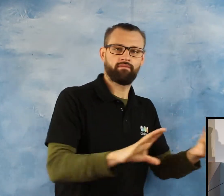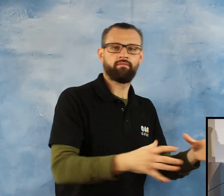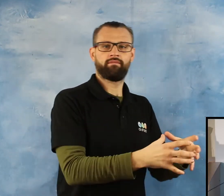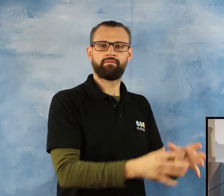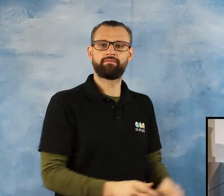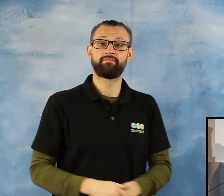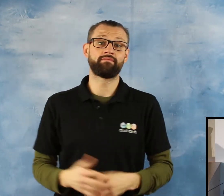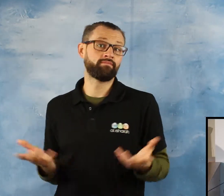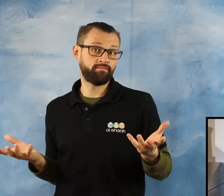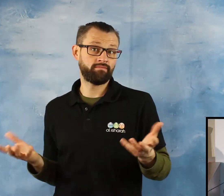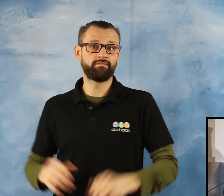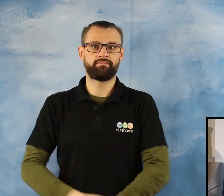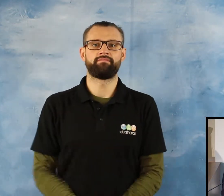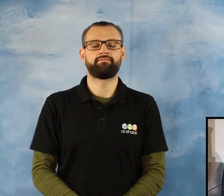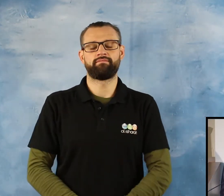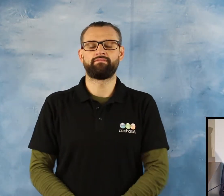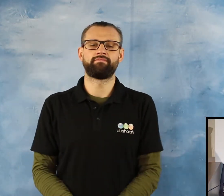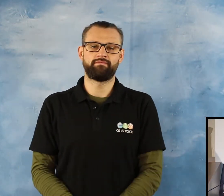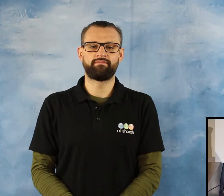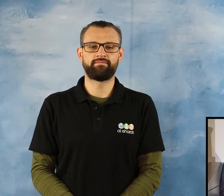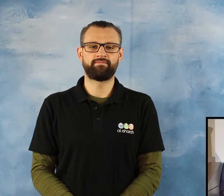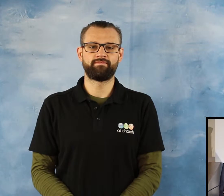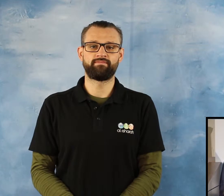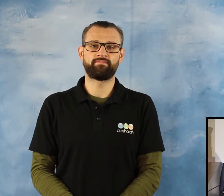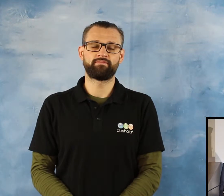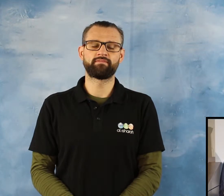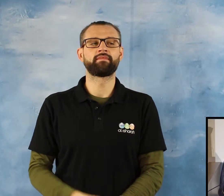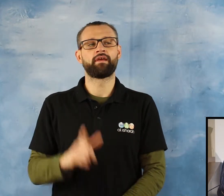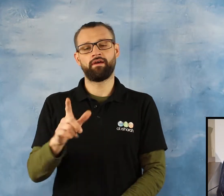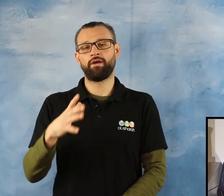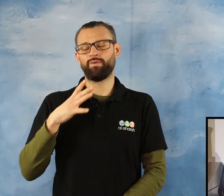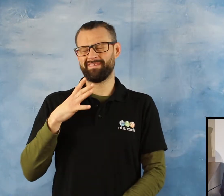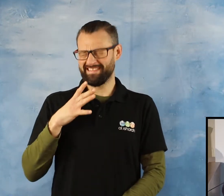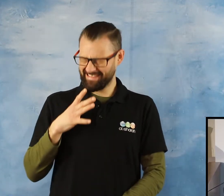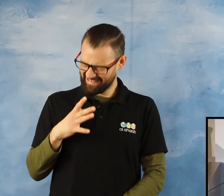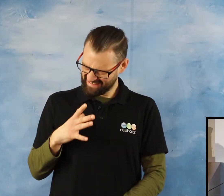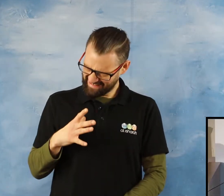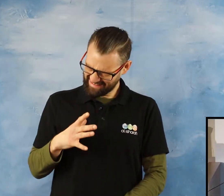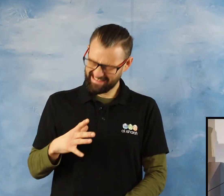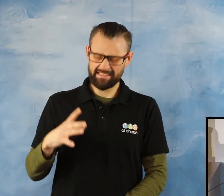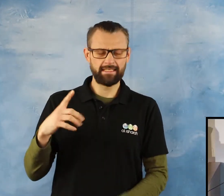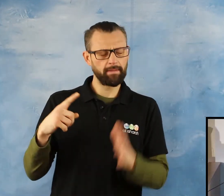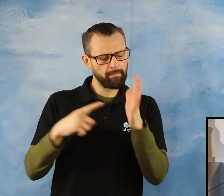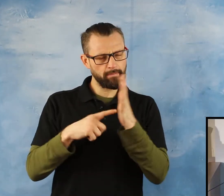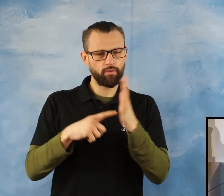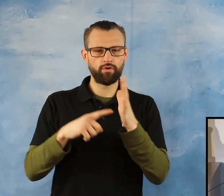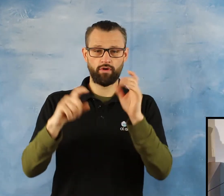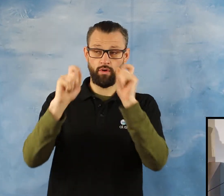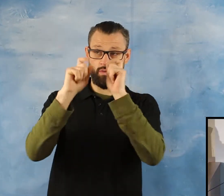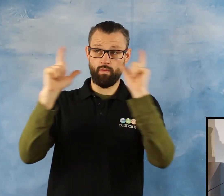So we need to make ourselves aware of the valuable time in the winter this opportunity